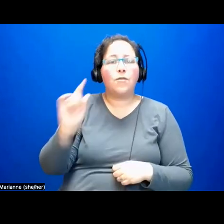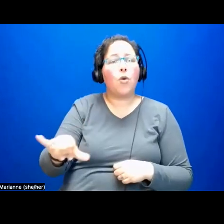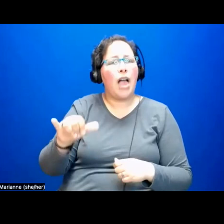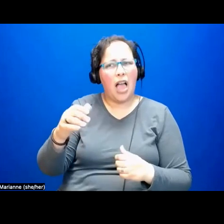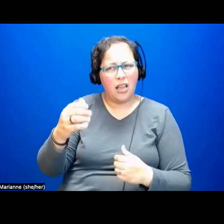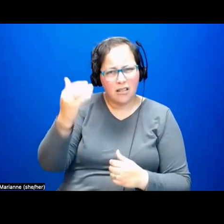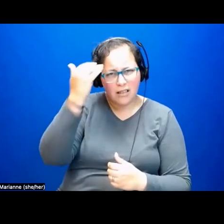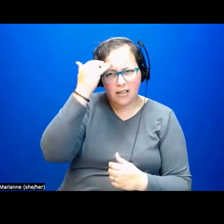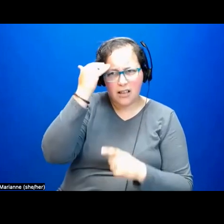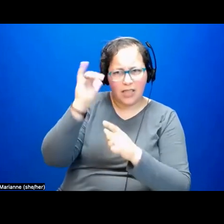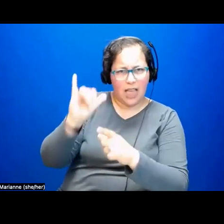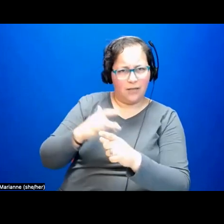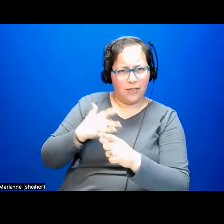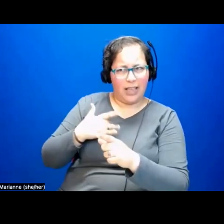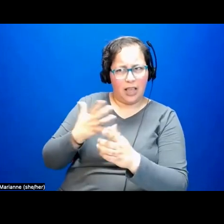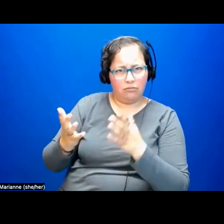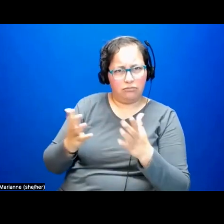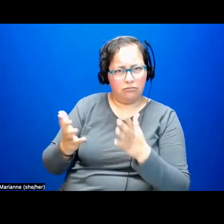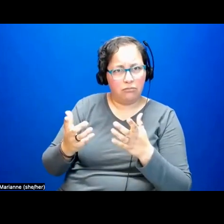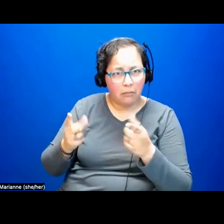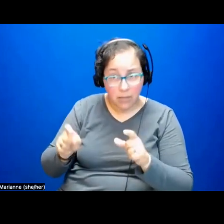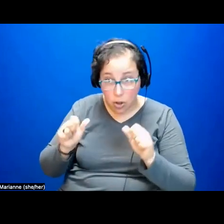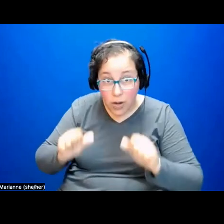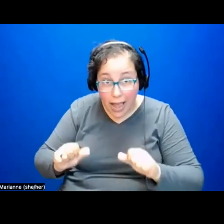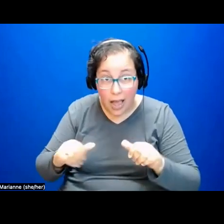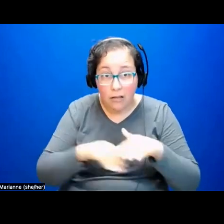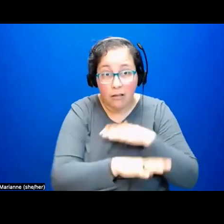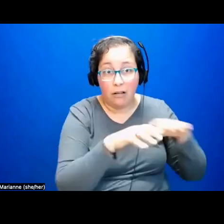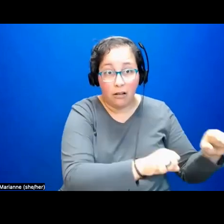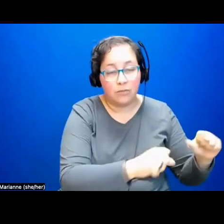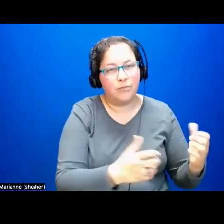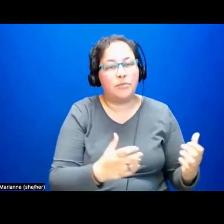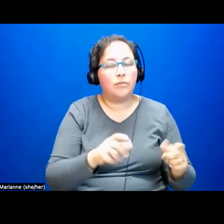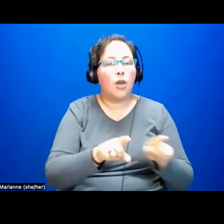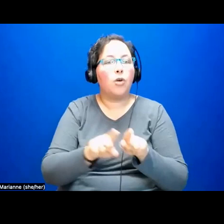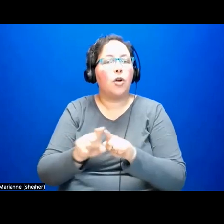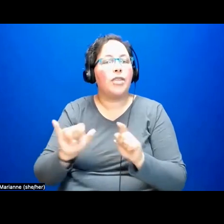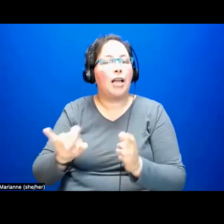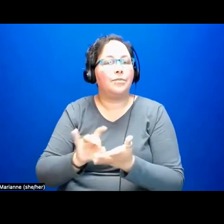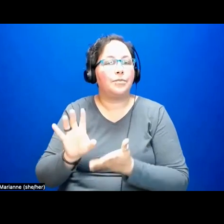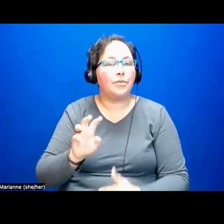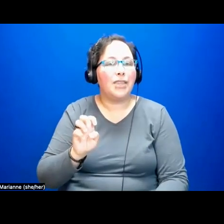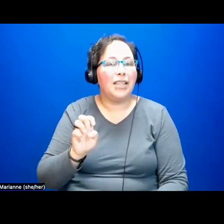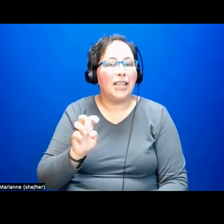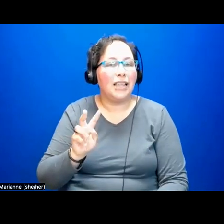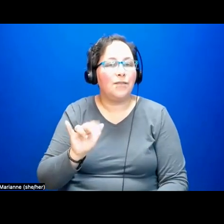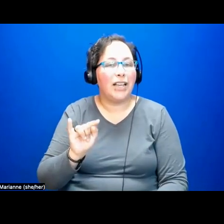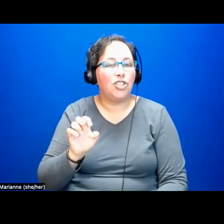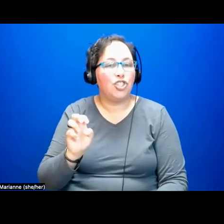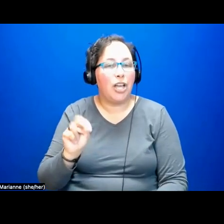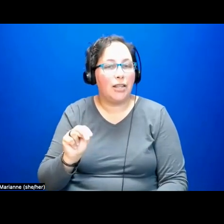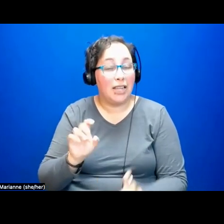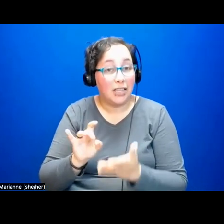of property. Similarly, the various eviction moratoria that were put into place, again under the sign of a public health